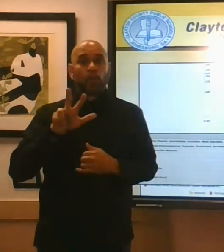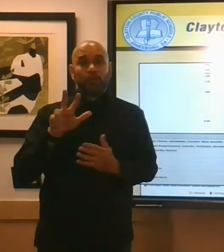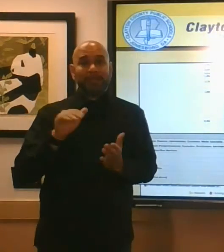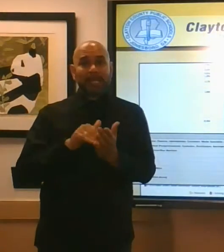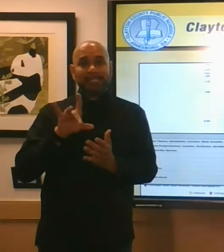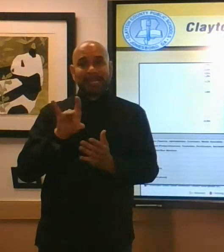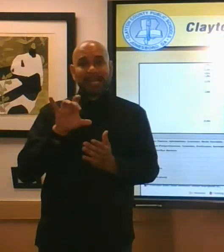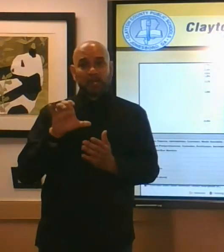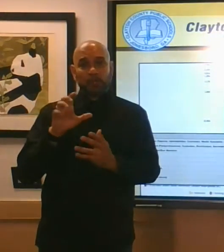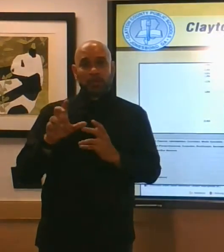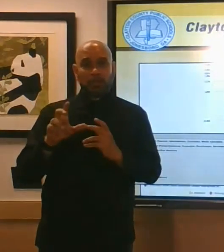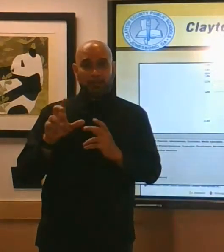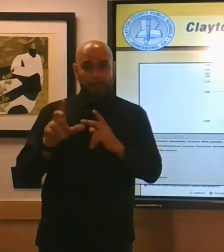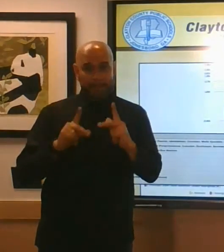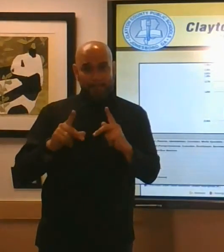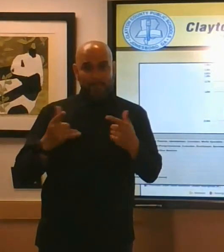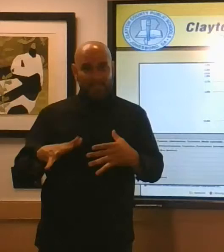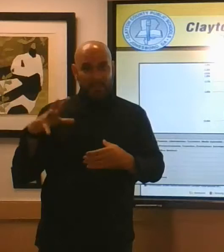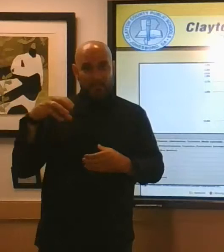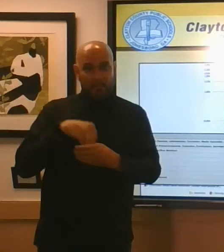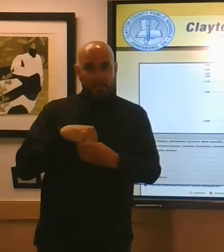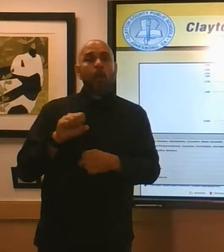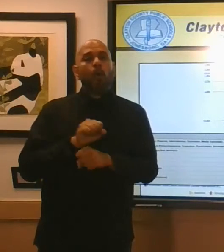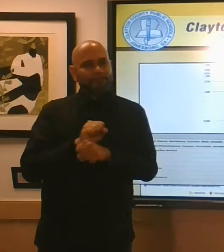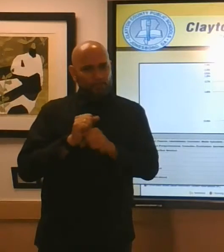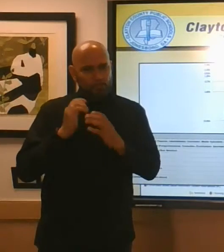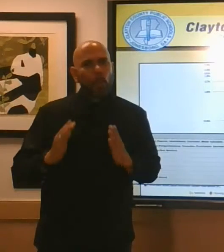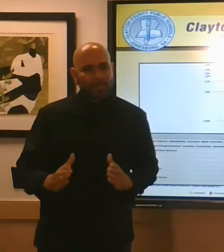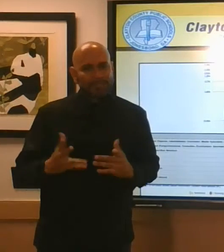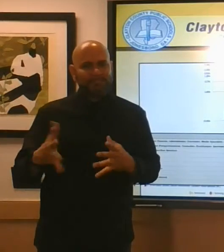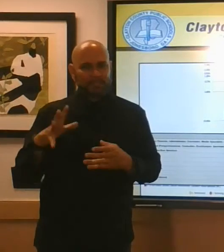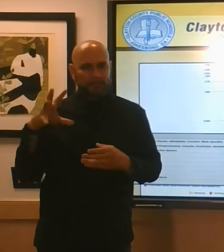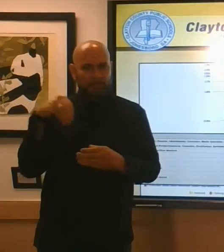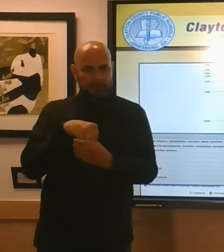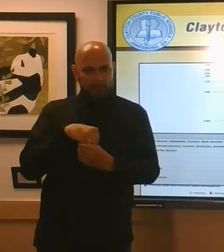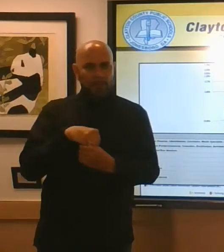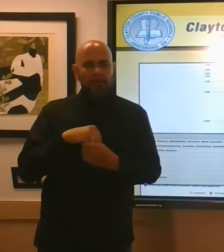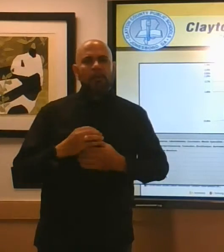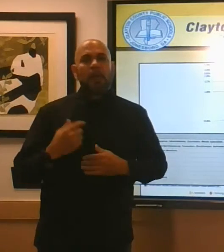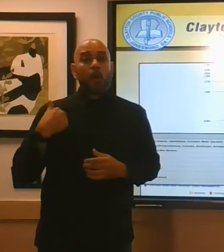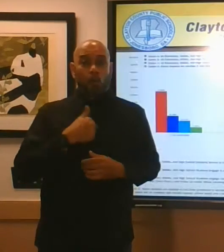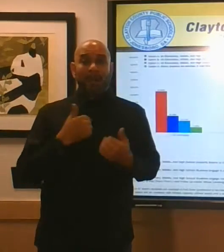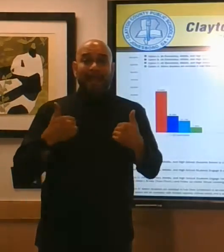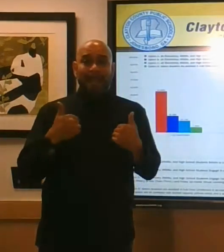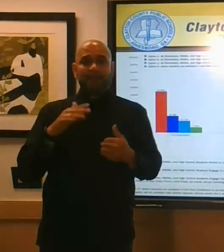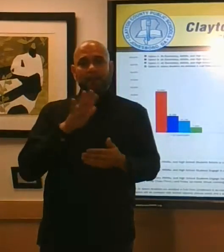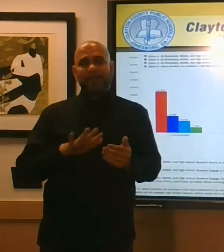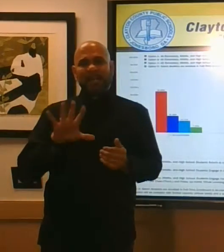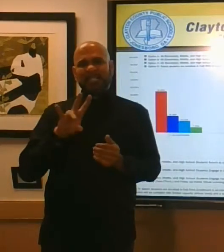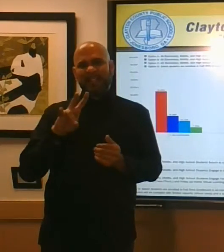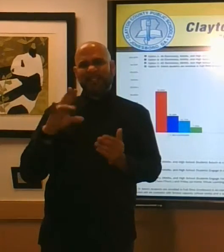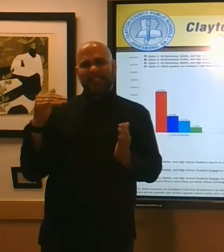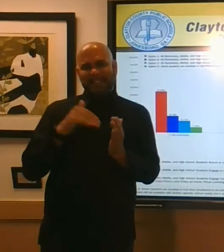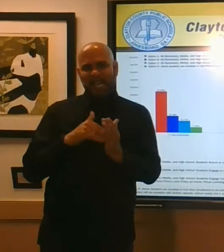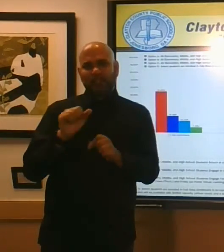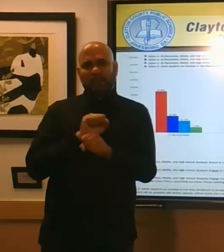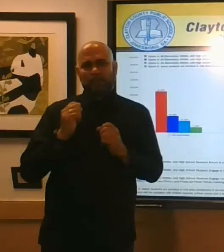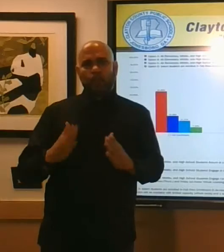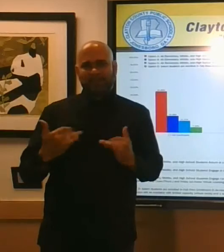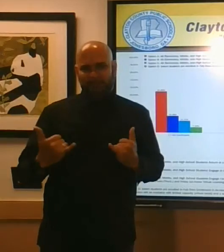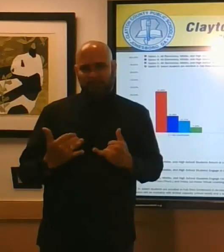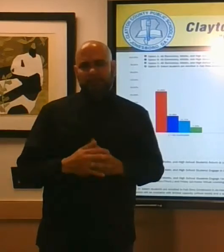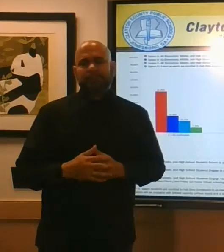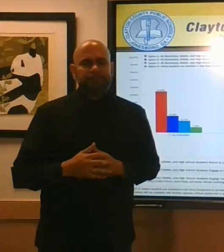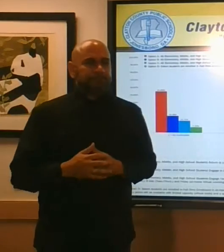participated in the employee survey that's pretty good considering we have about 7 000 or so employees so